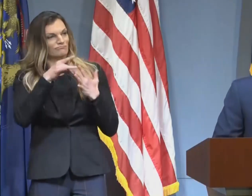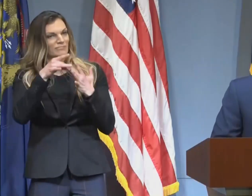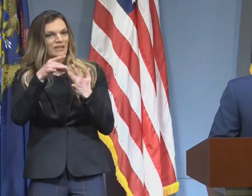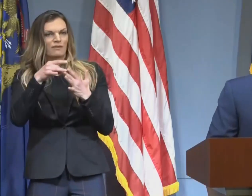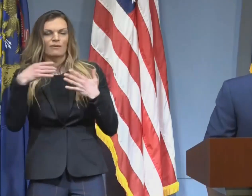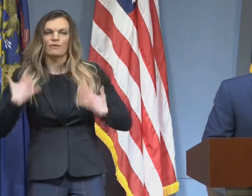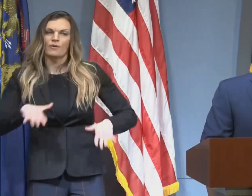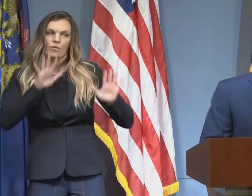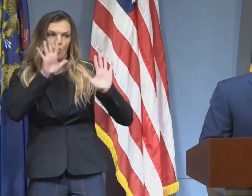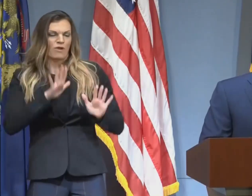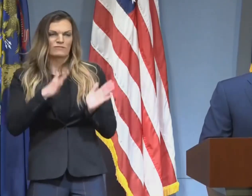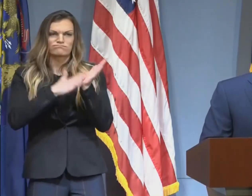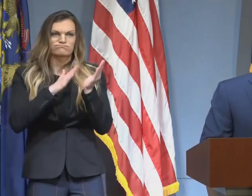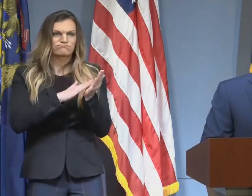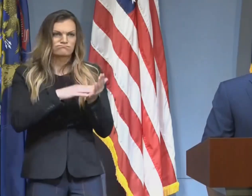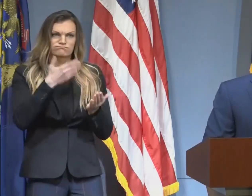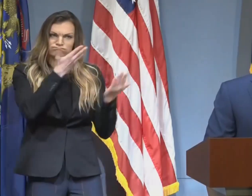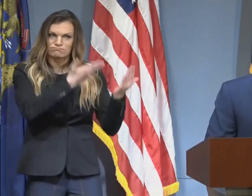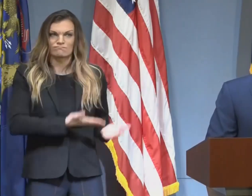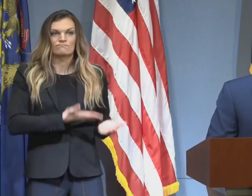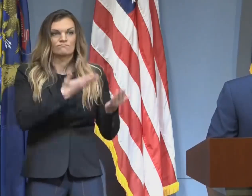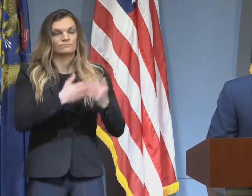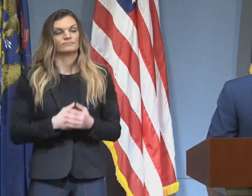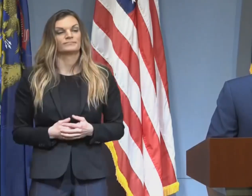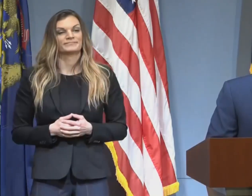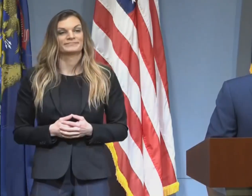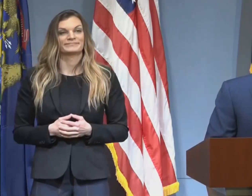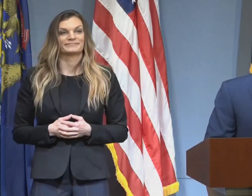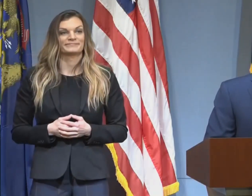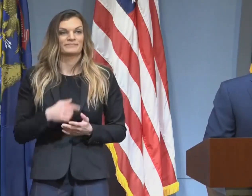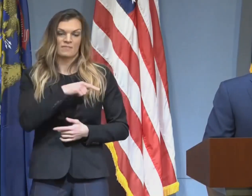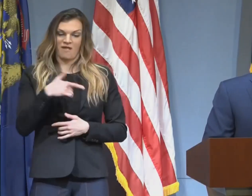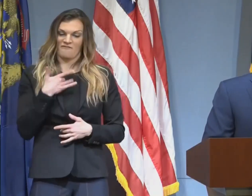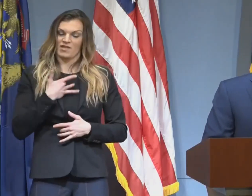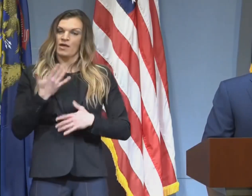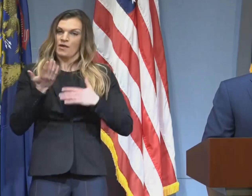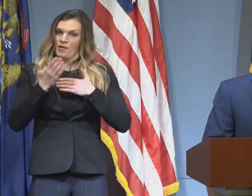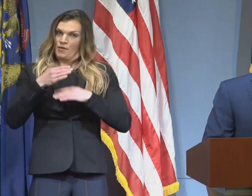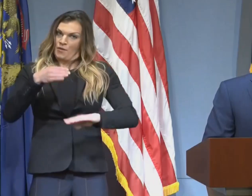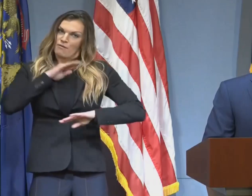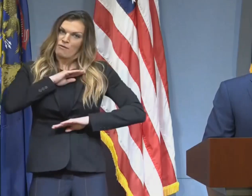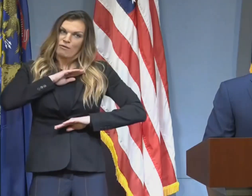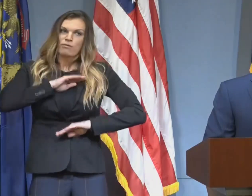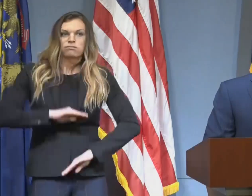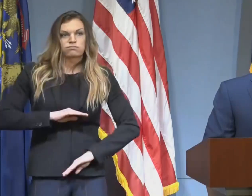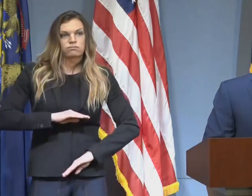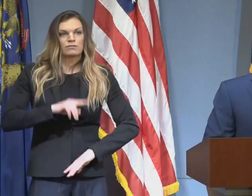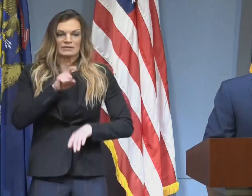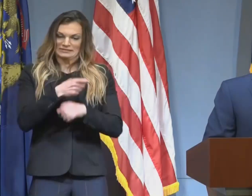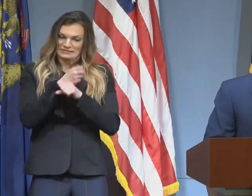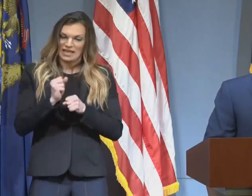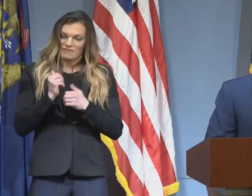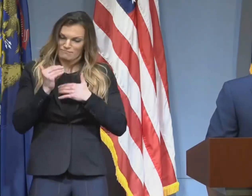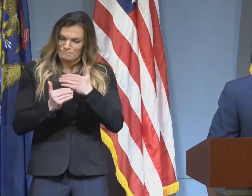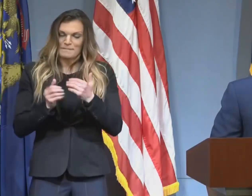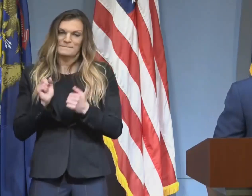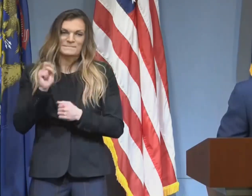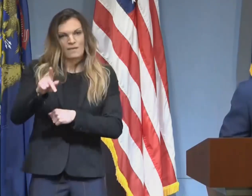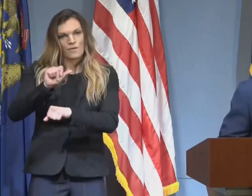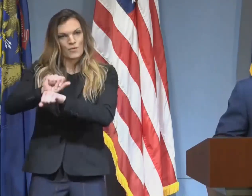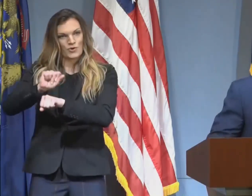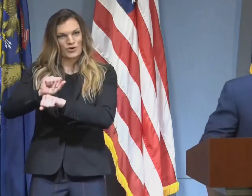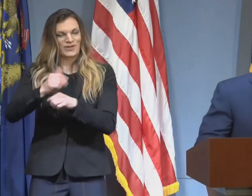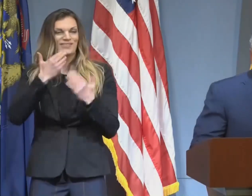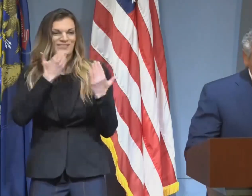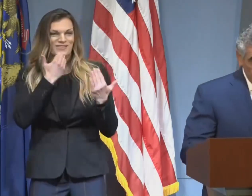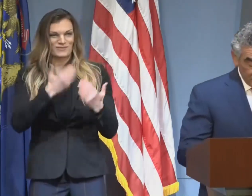this opportunity. You and your team have put us in a position where we can now feel comfortable and safely and carefully get back to work. Just want